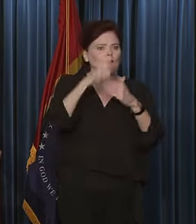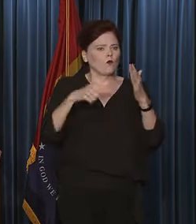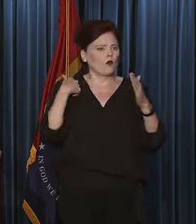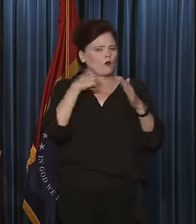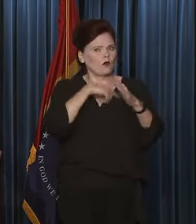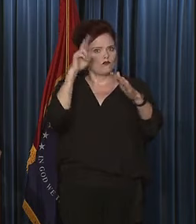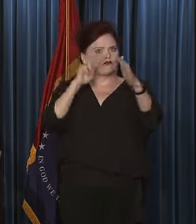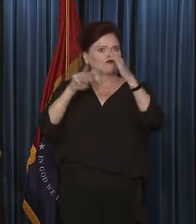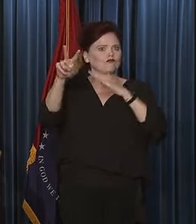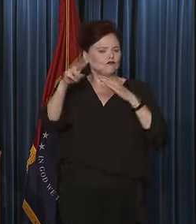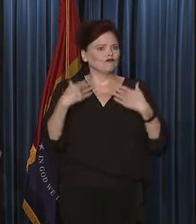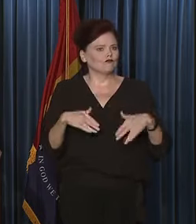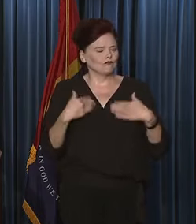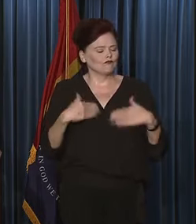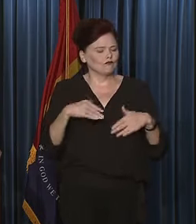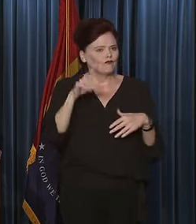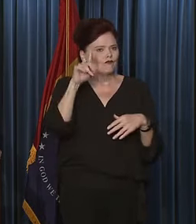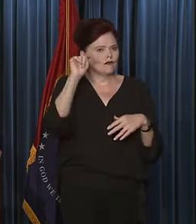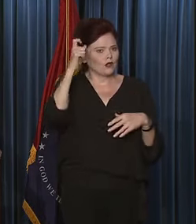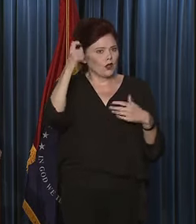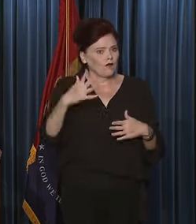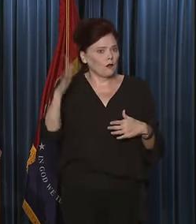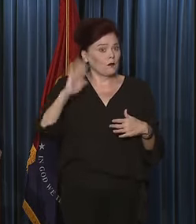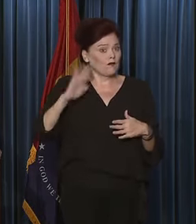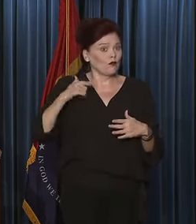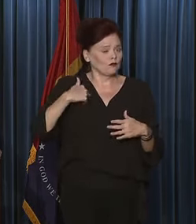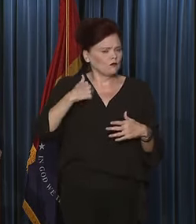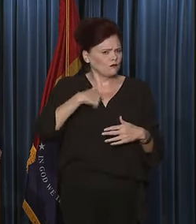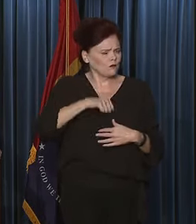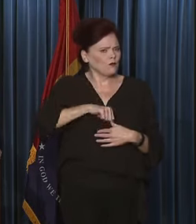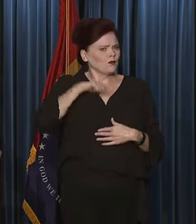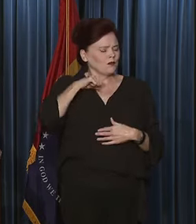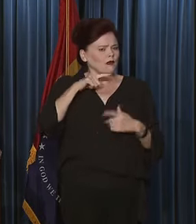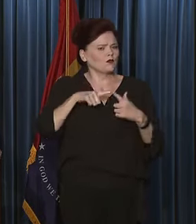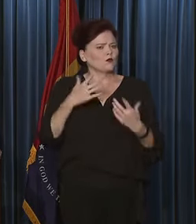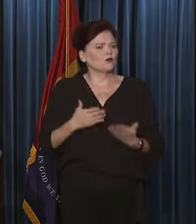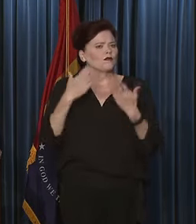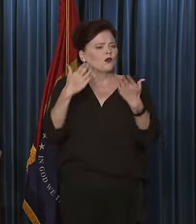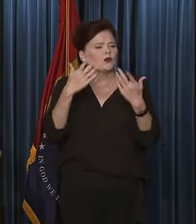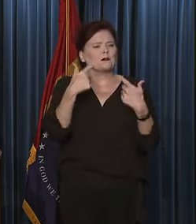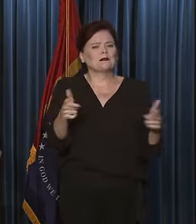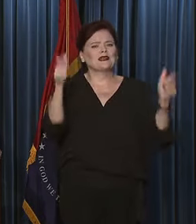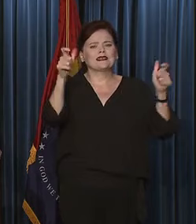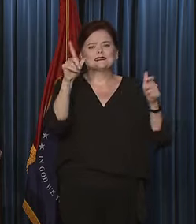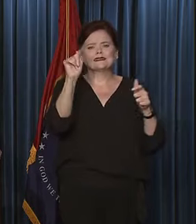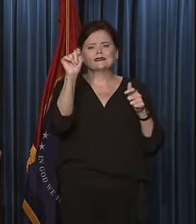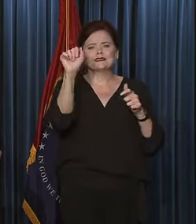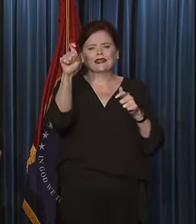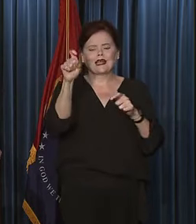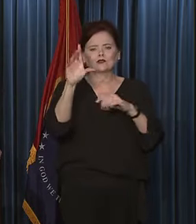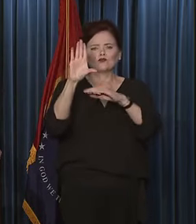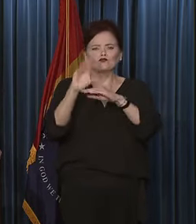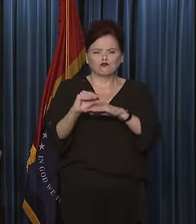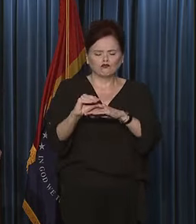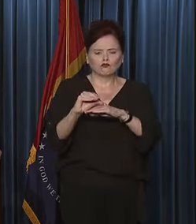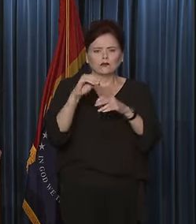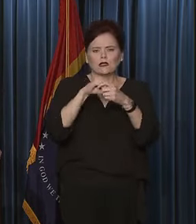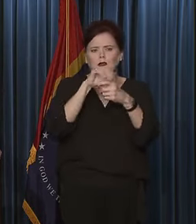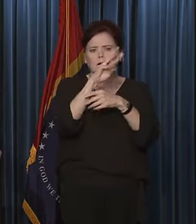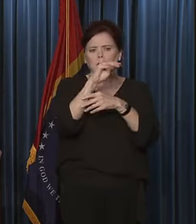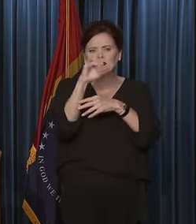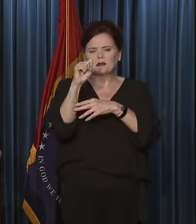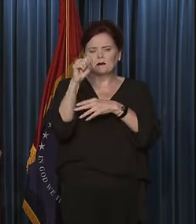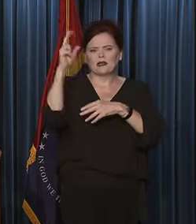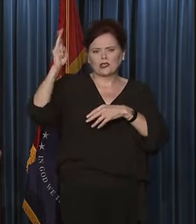As Lieutenant Governor, I was proud to propose the largest tax cut in Mississippi history.